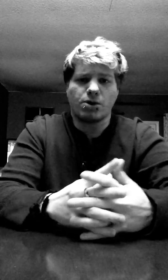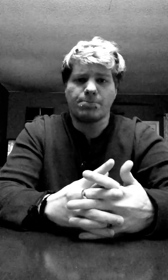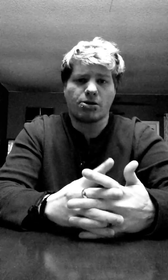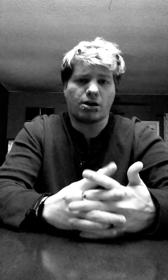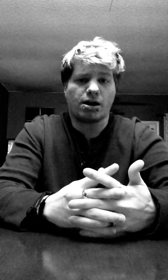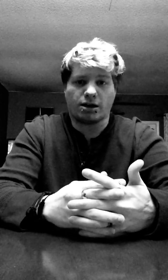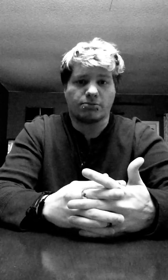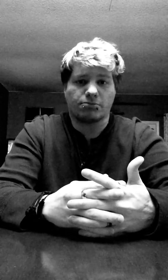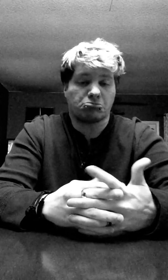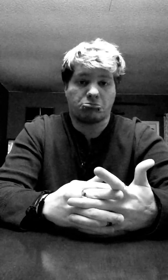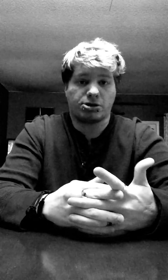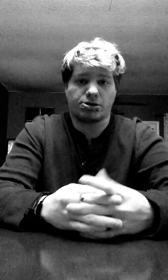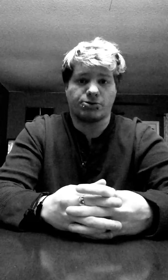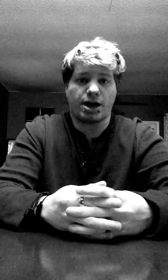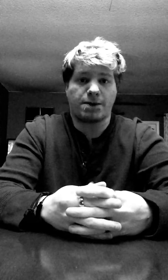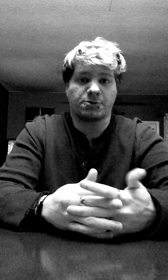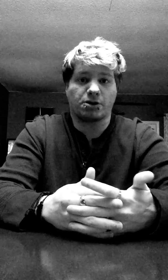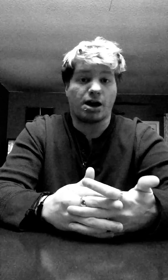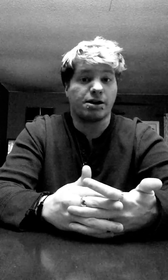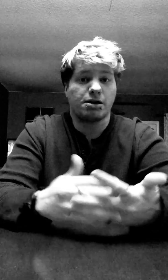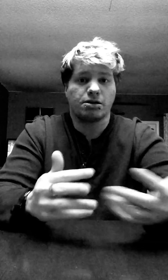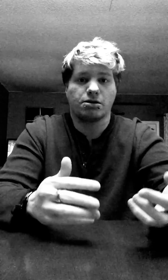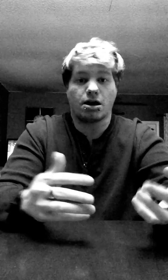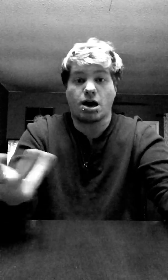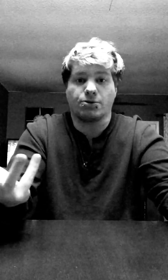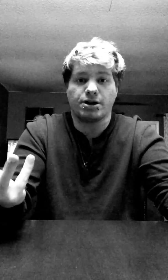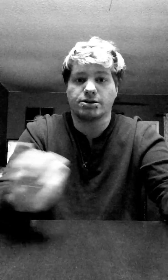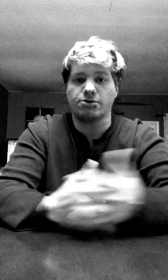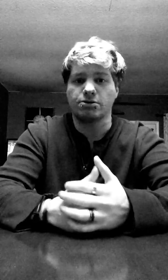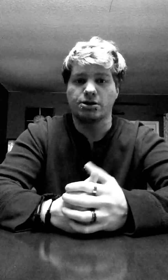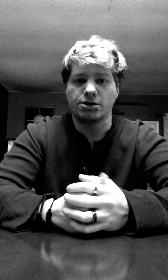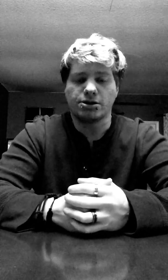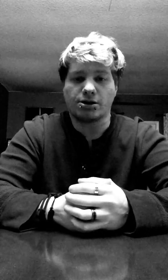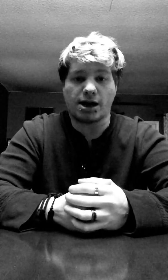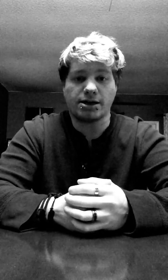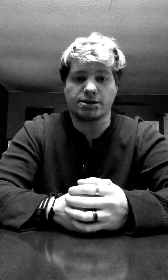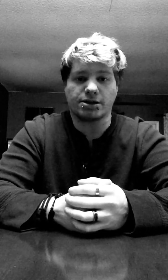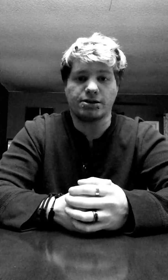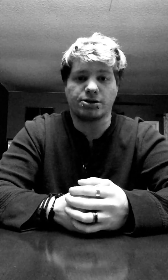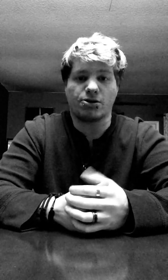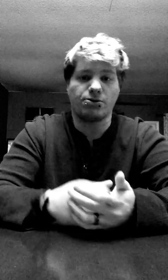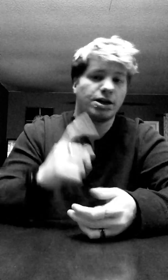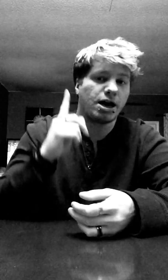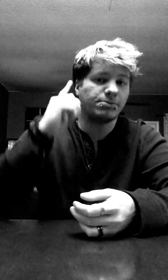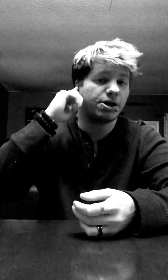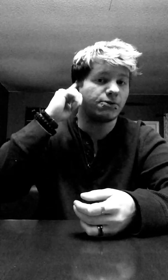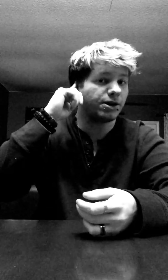what about lying? Is there rehabs for lying? I don't think so. Lying is a sin, so only God himself can